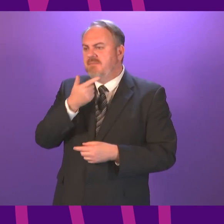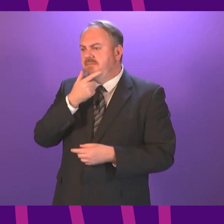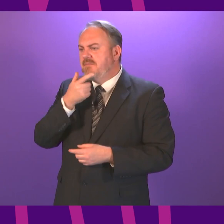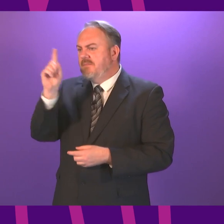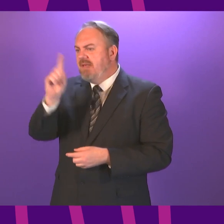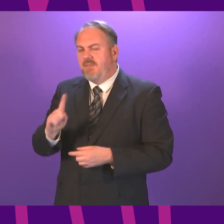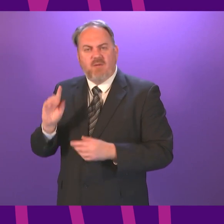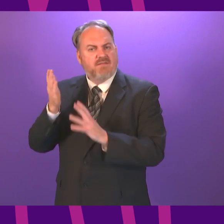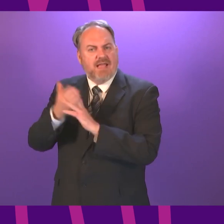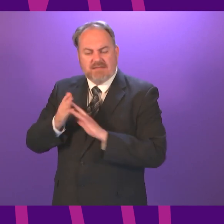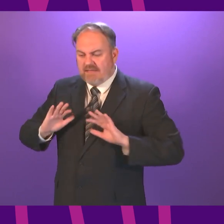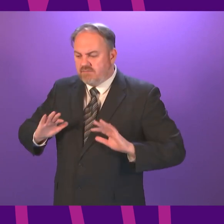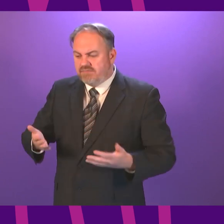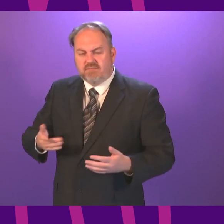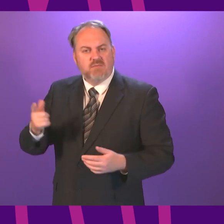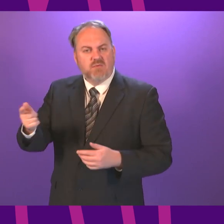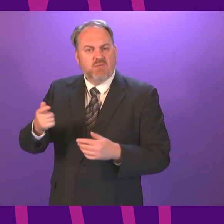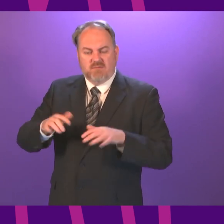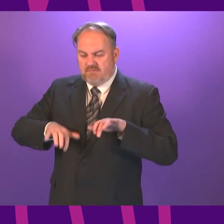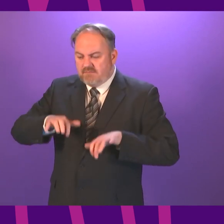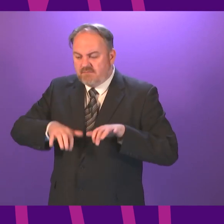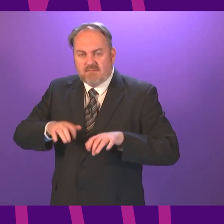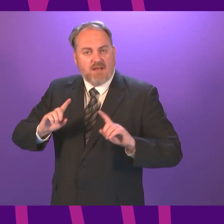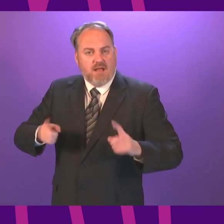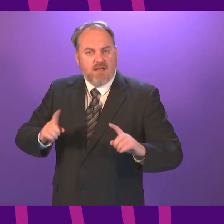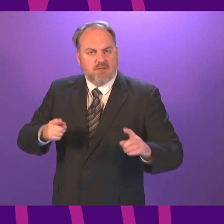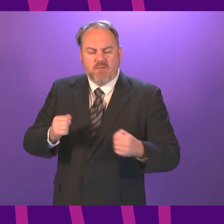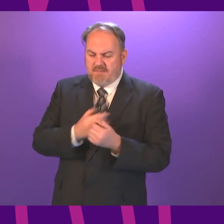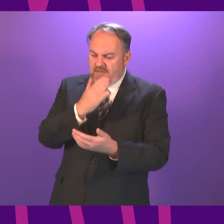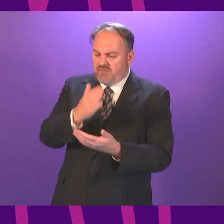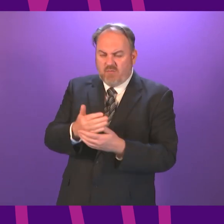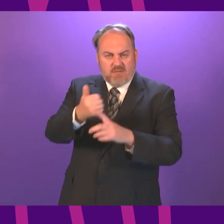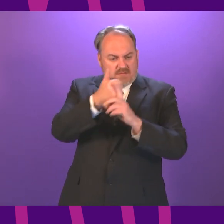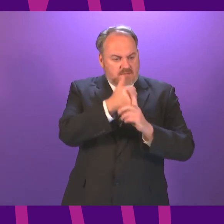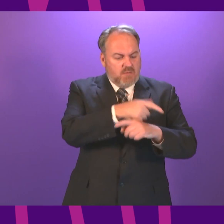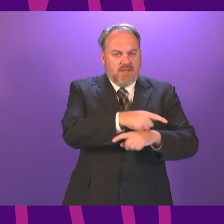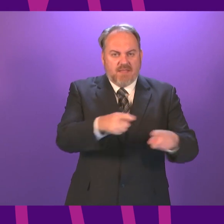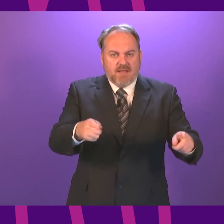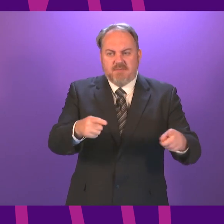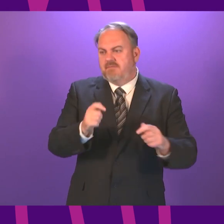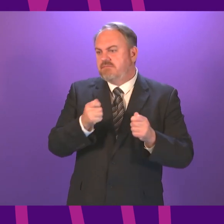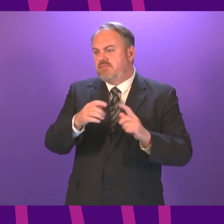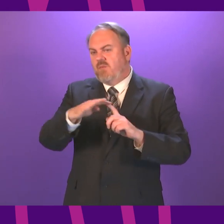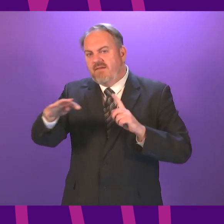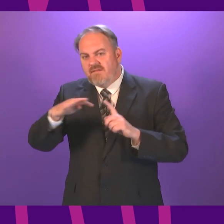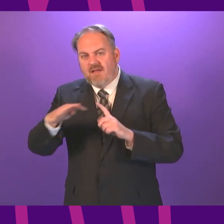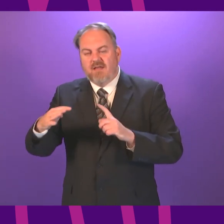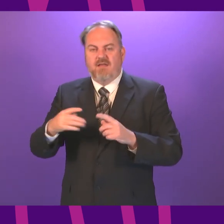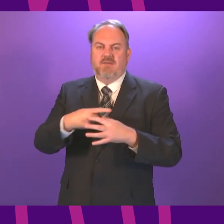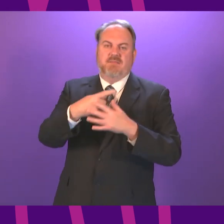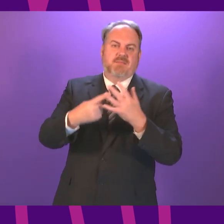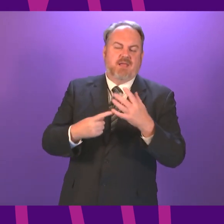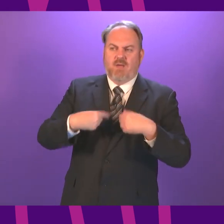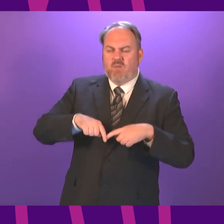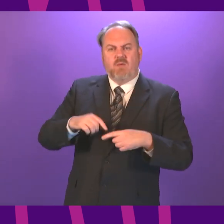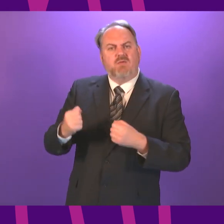devices and connections to those most in need is critical and key and also of course the work that we have committed